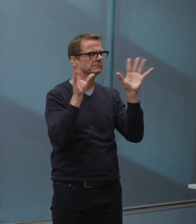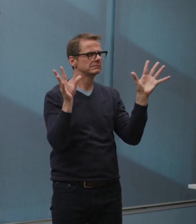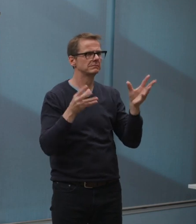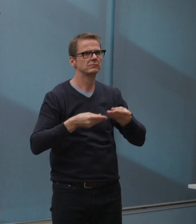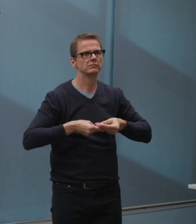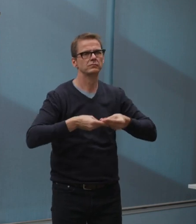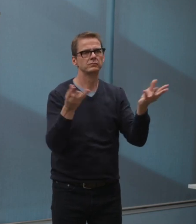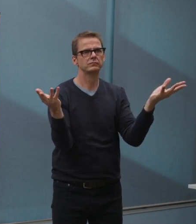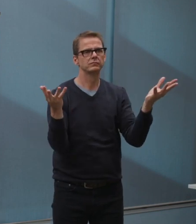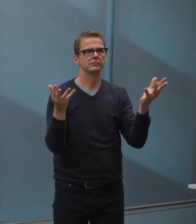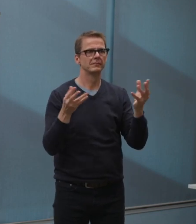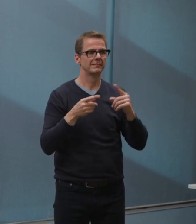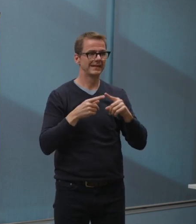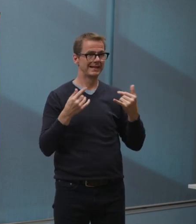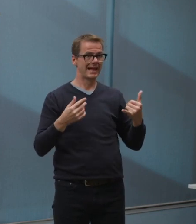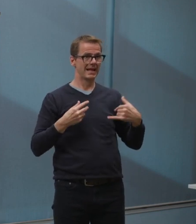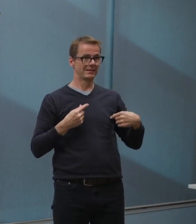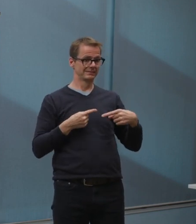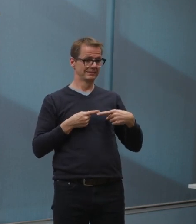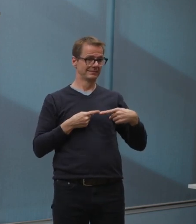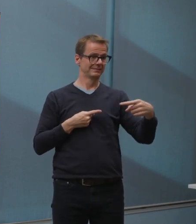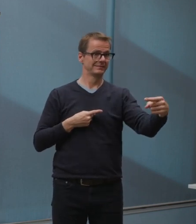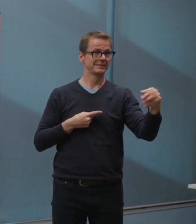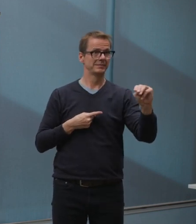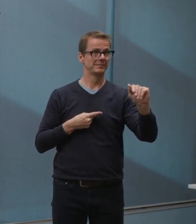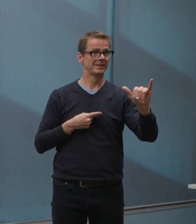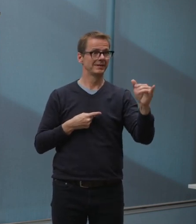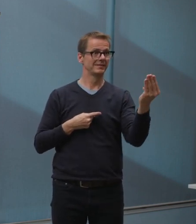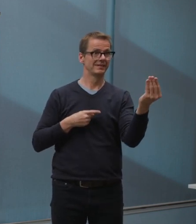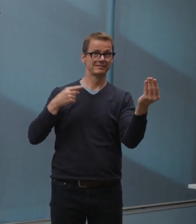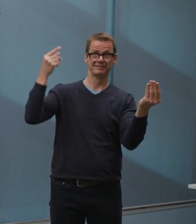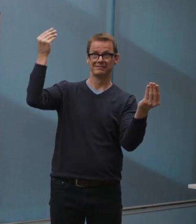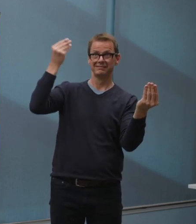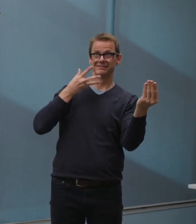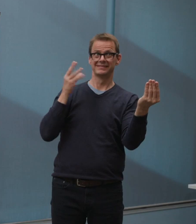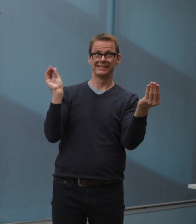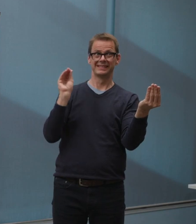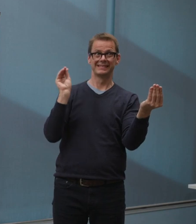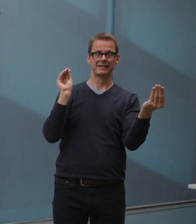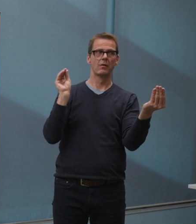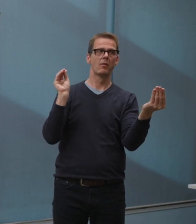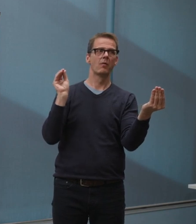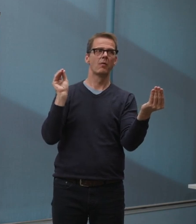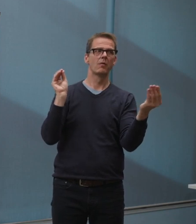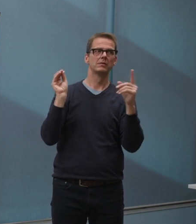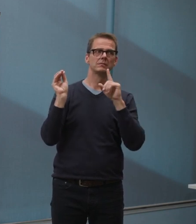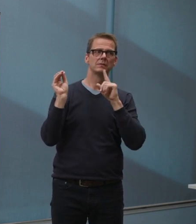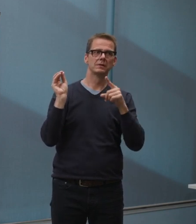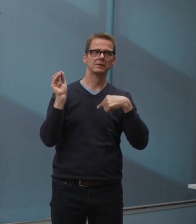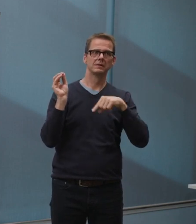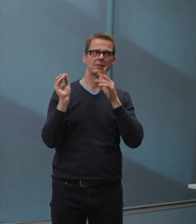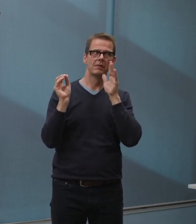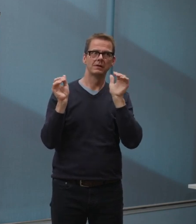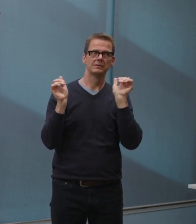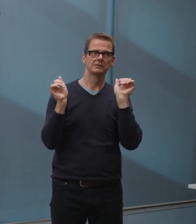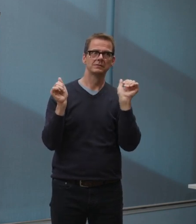create considerable challenges, not just for us, but for the businesses trying to do the right thing, feeling that tension between